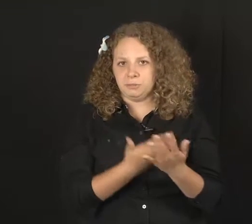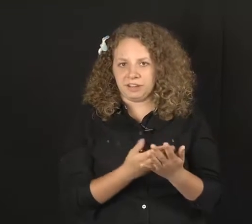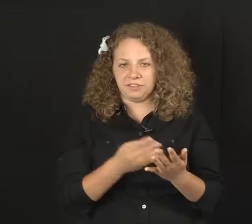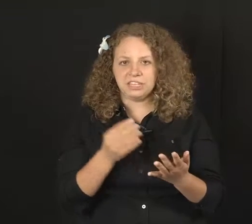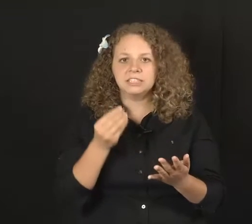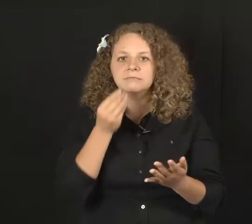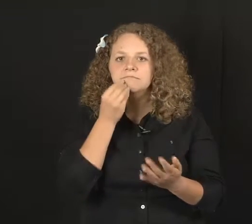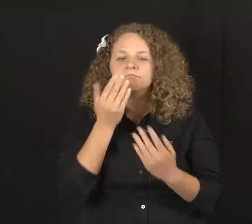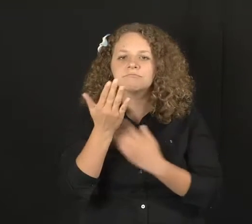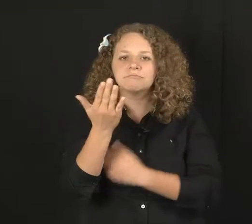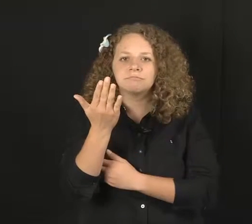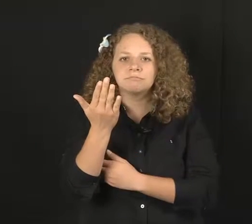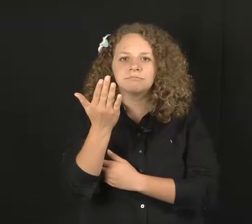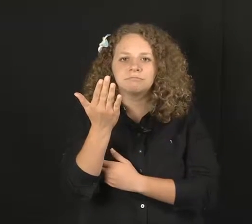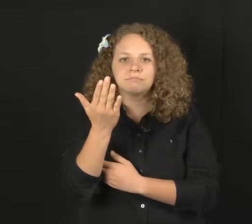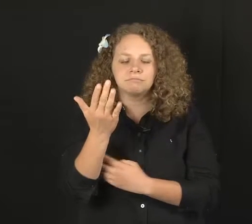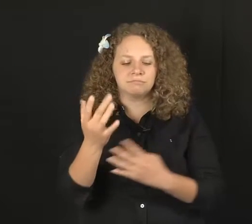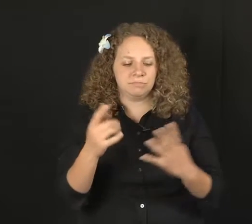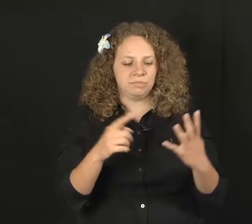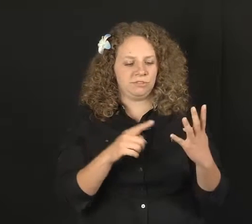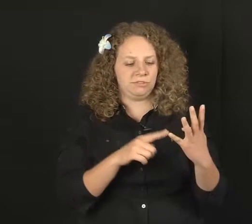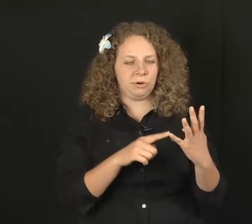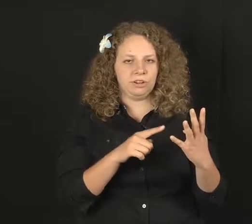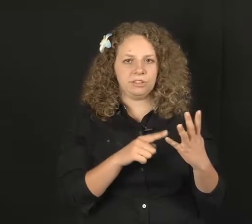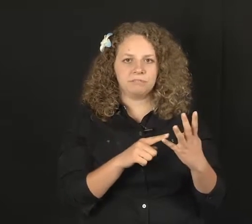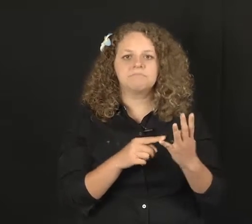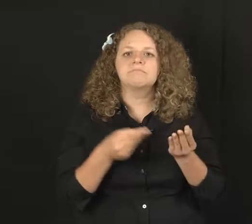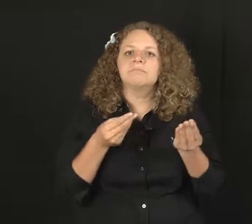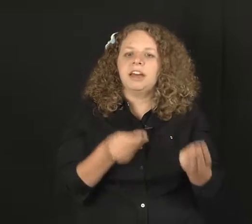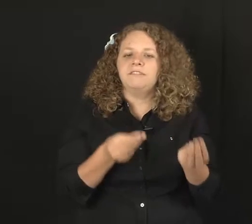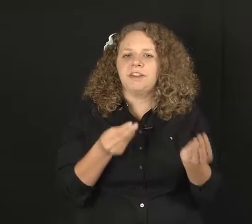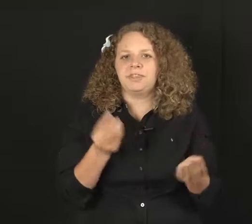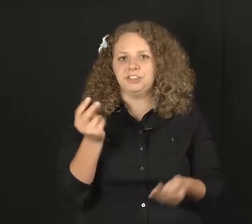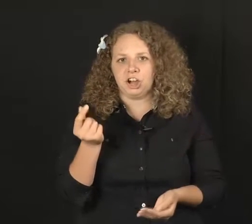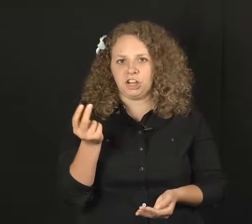breakfast, fourth, I fed the dog.